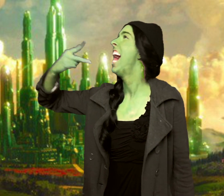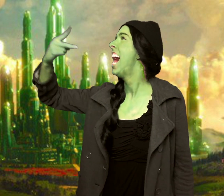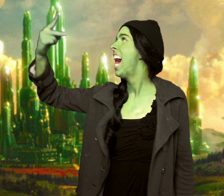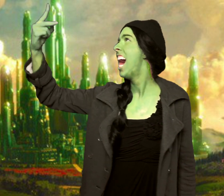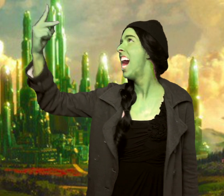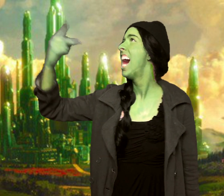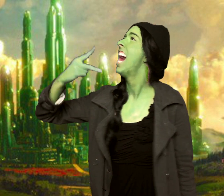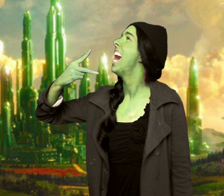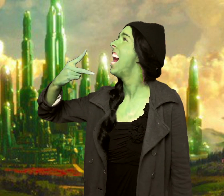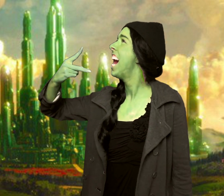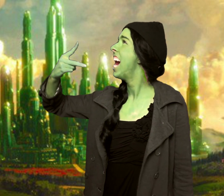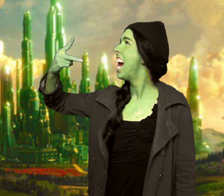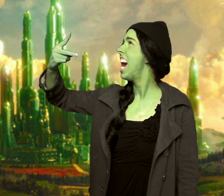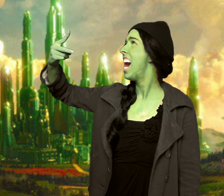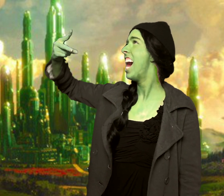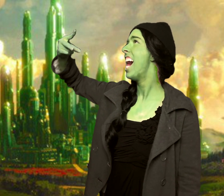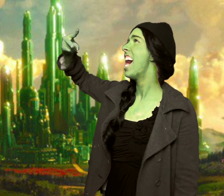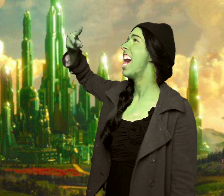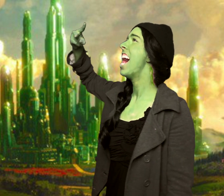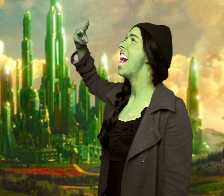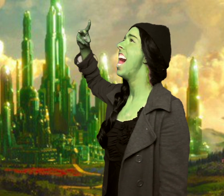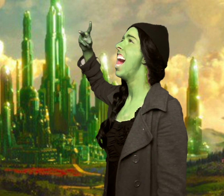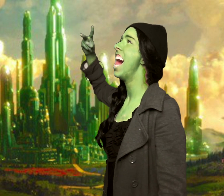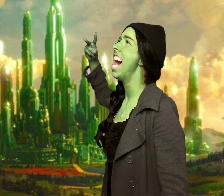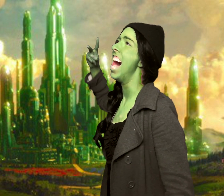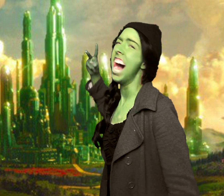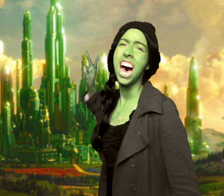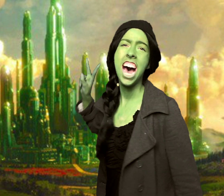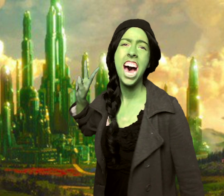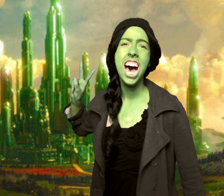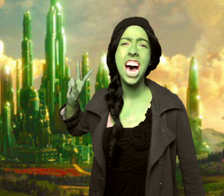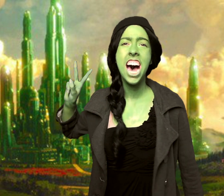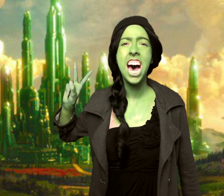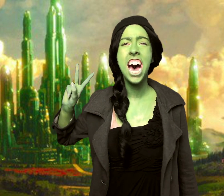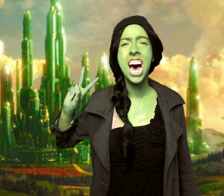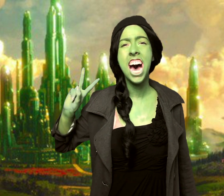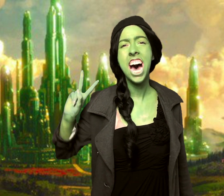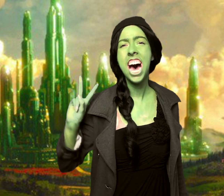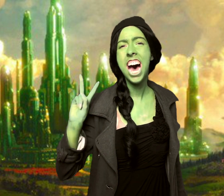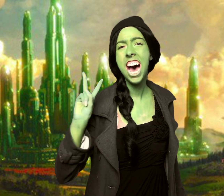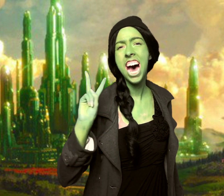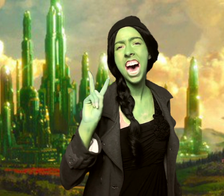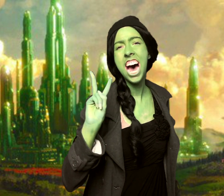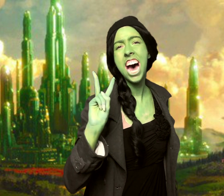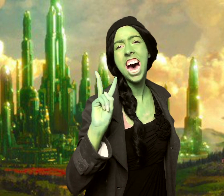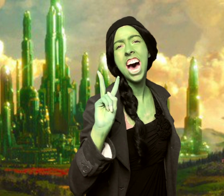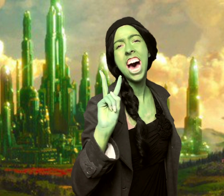wizard